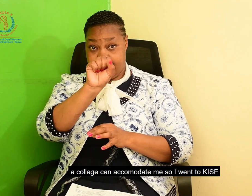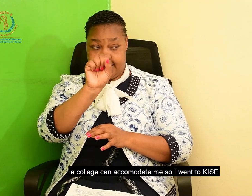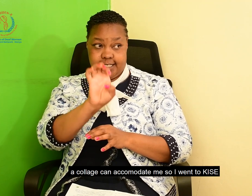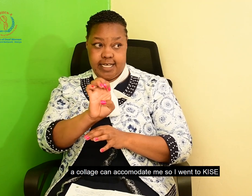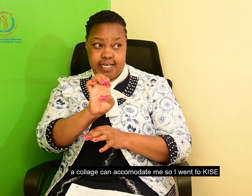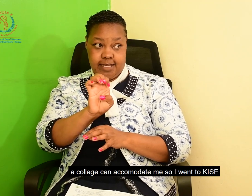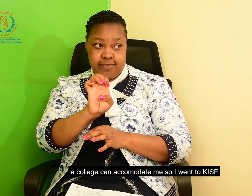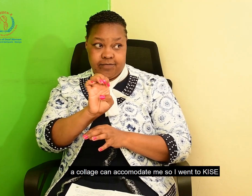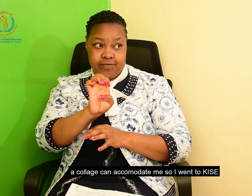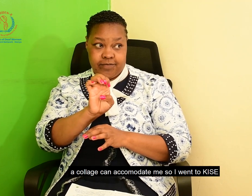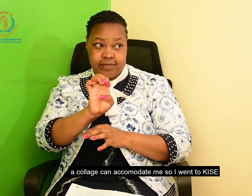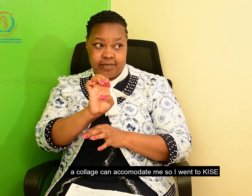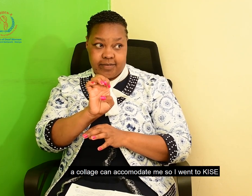so, I went to Kise.